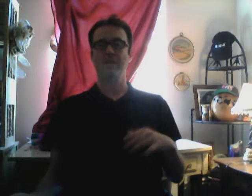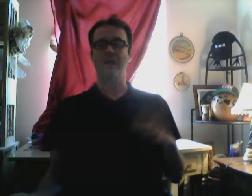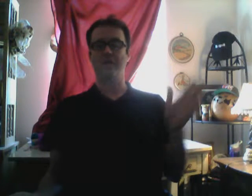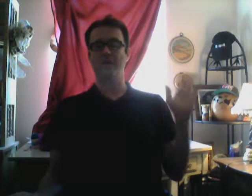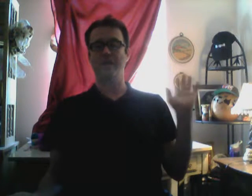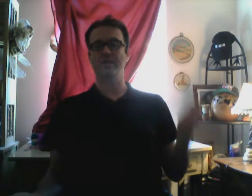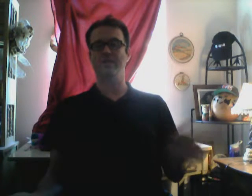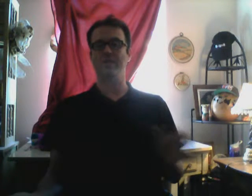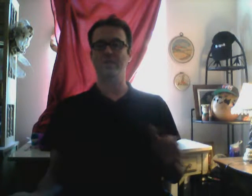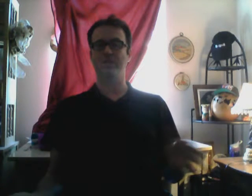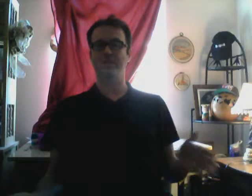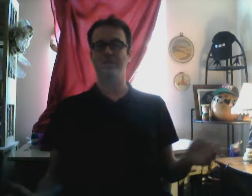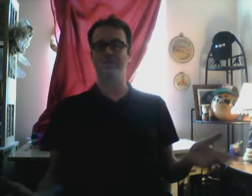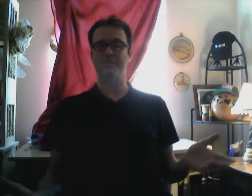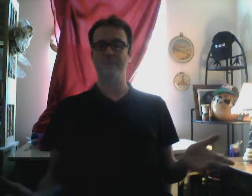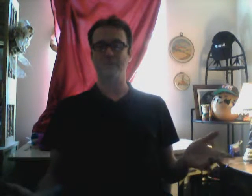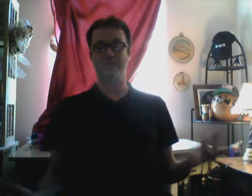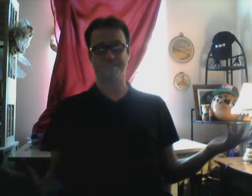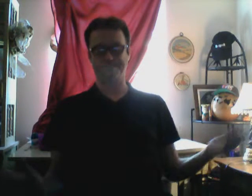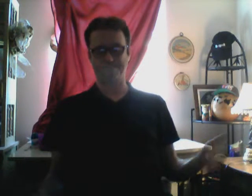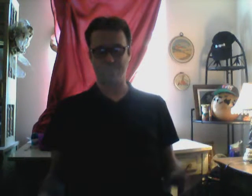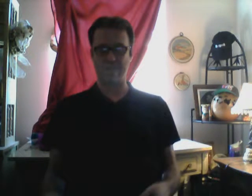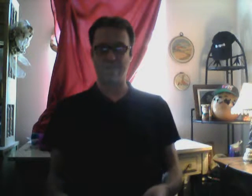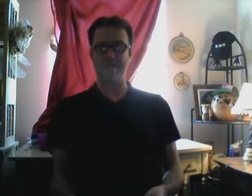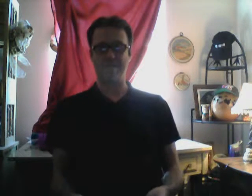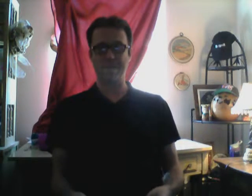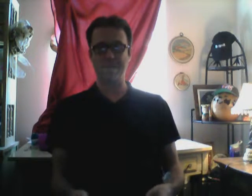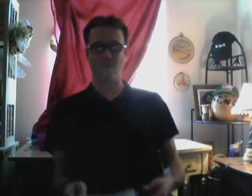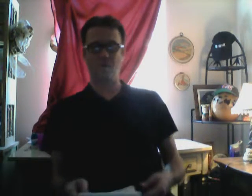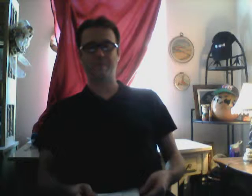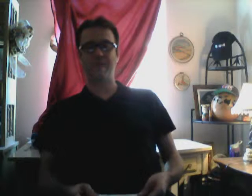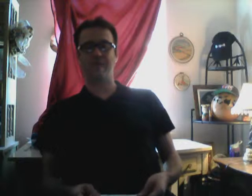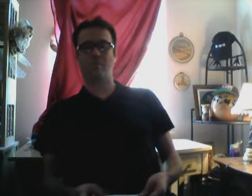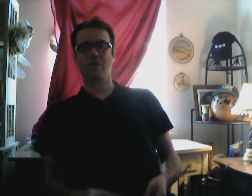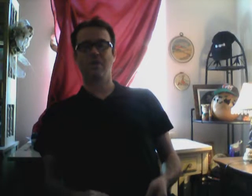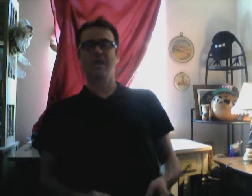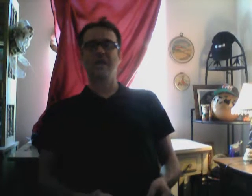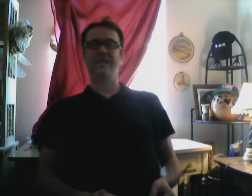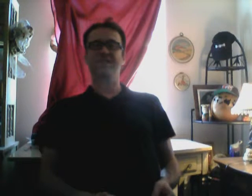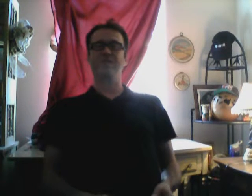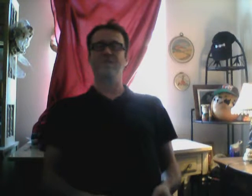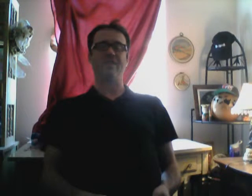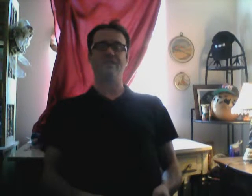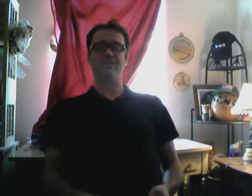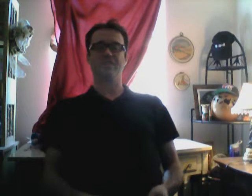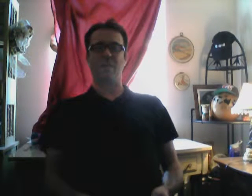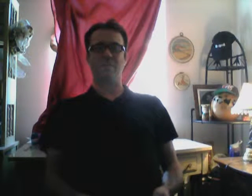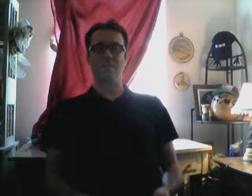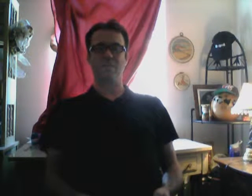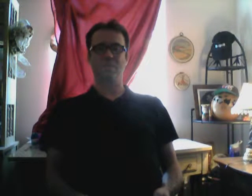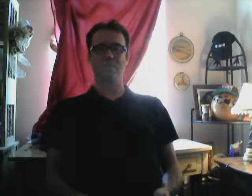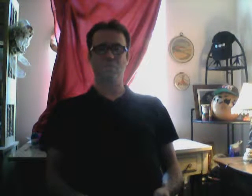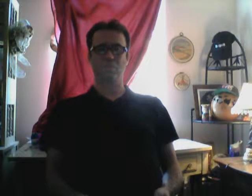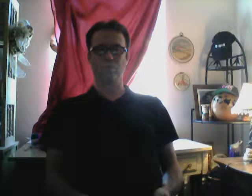hydro headed dimensions of this matrix that I pay for in power. And so, yeah, they've just got me screwed